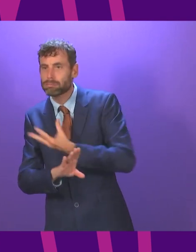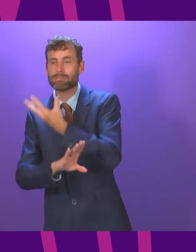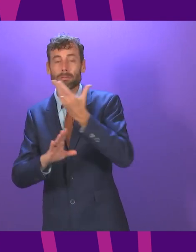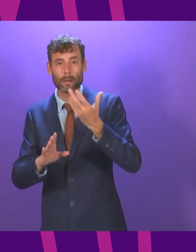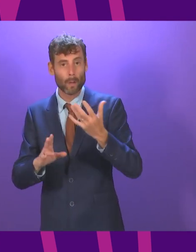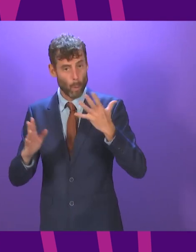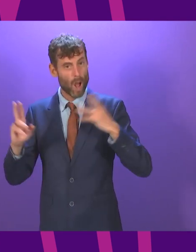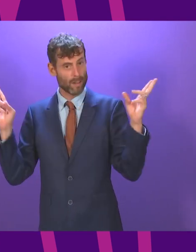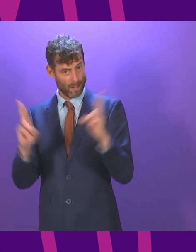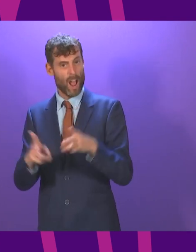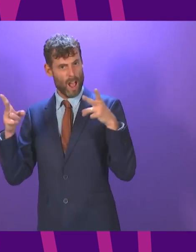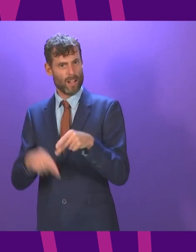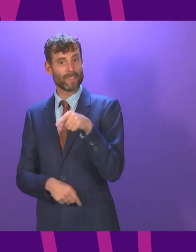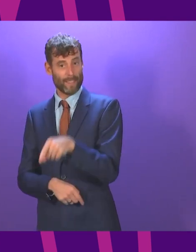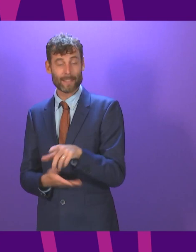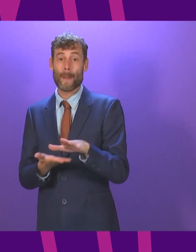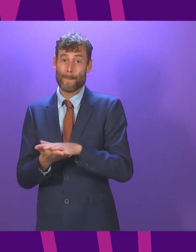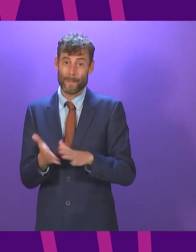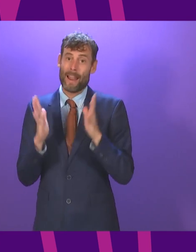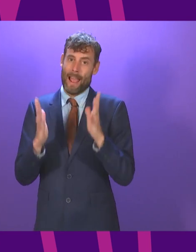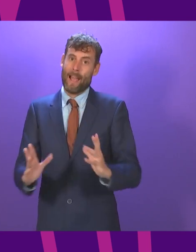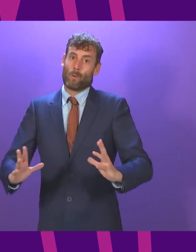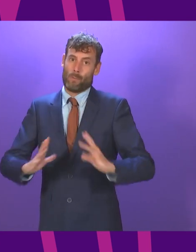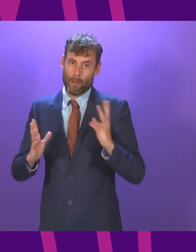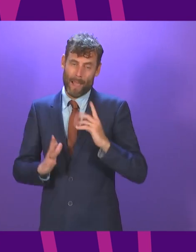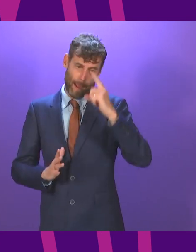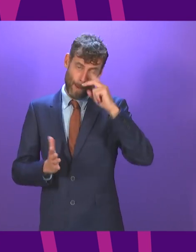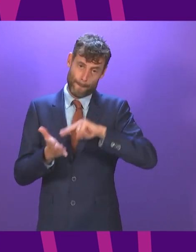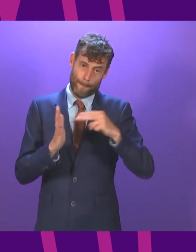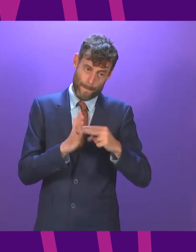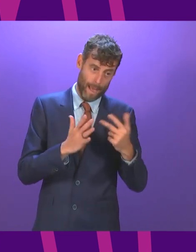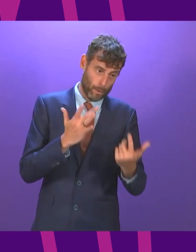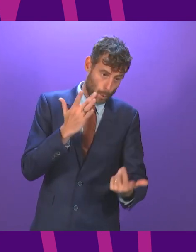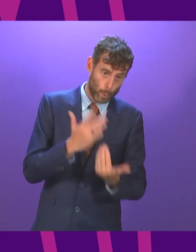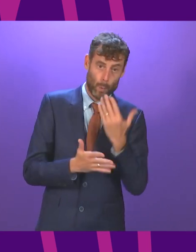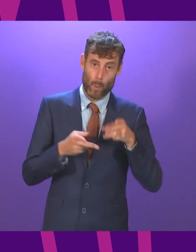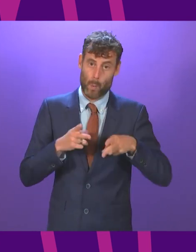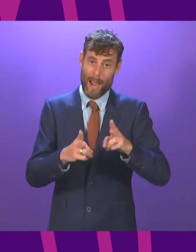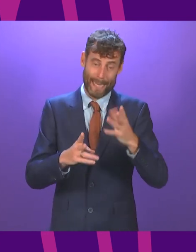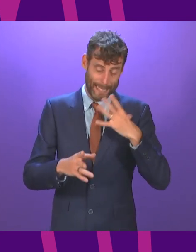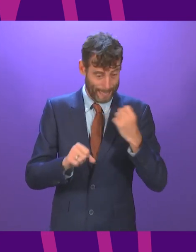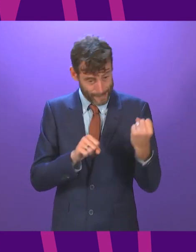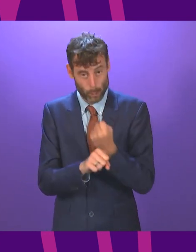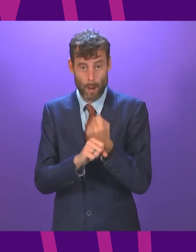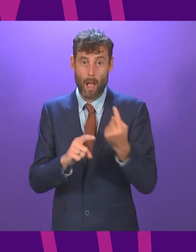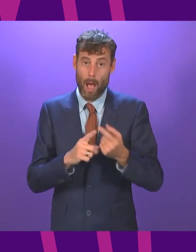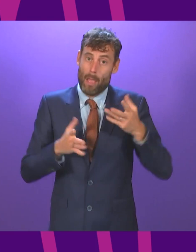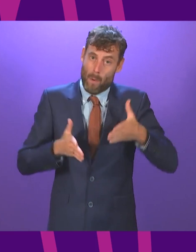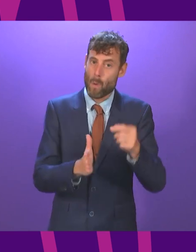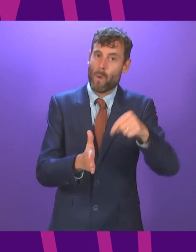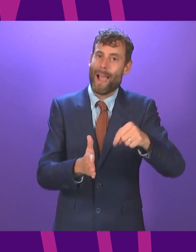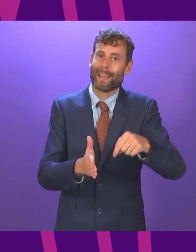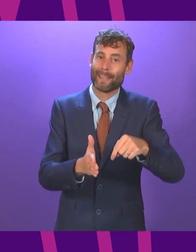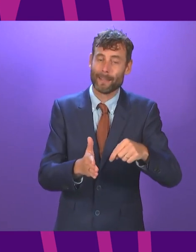all of the country but some parts of our country in particular that absolutely depends on developing the alternatives and there is an